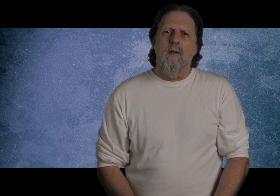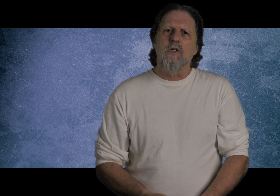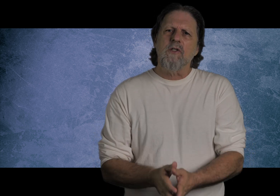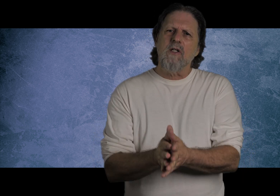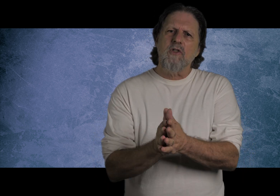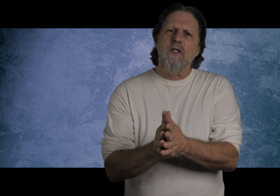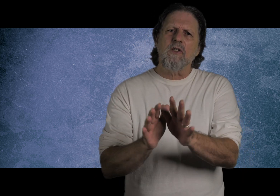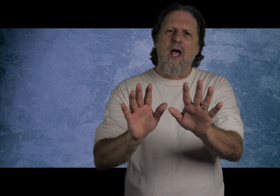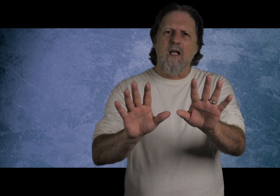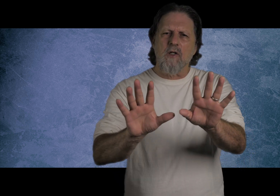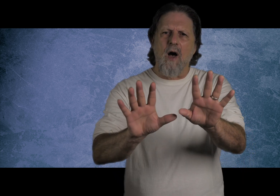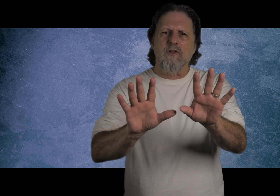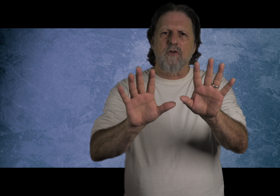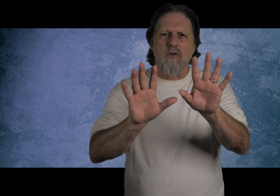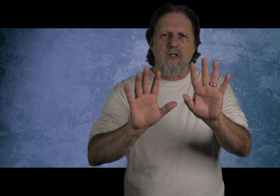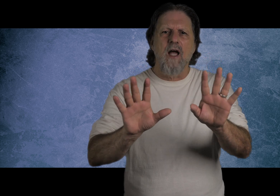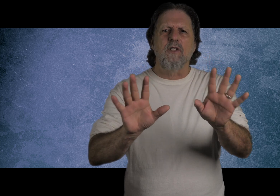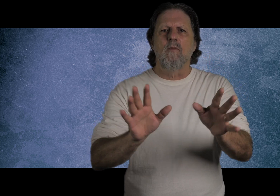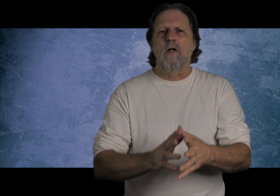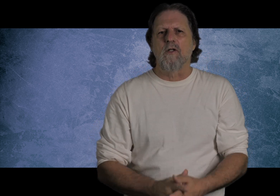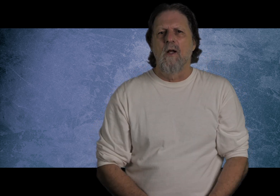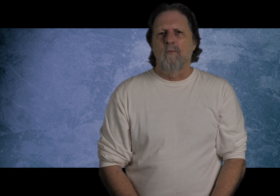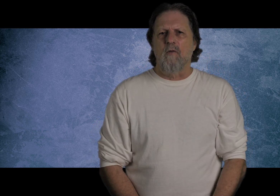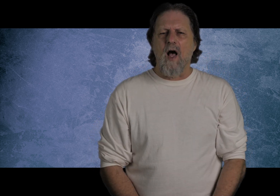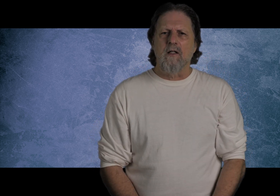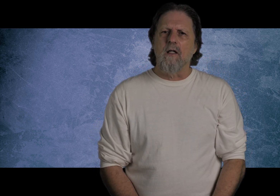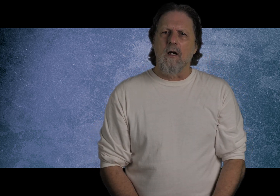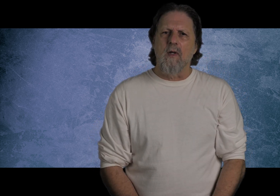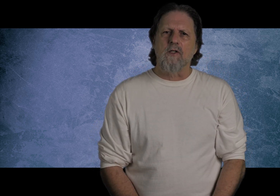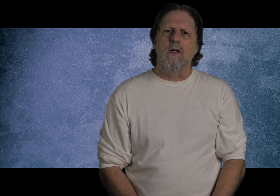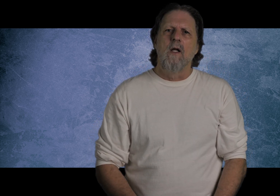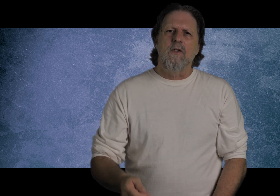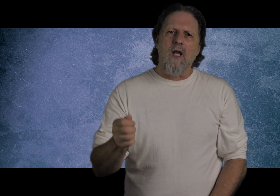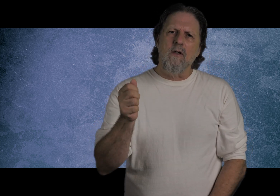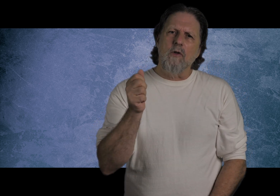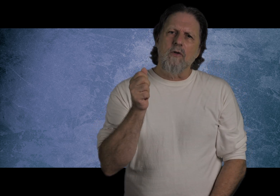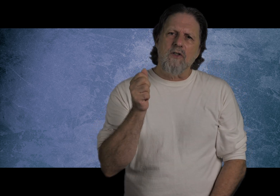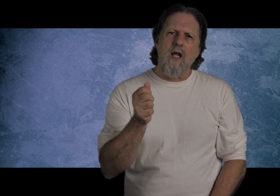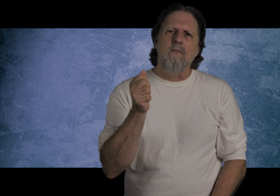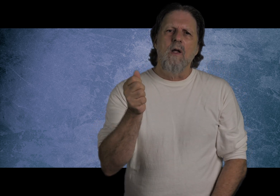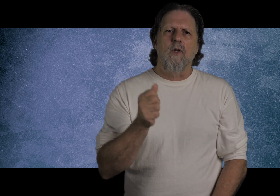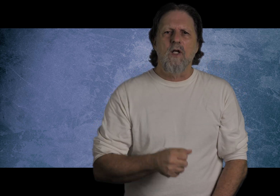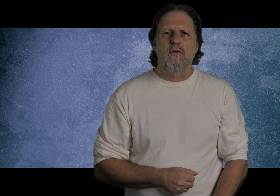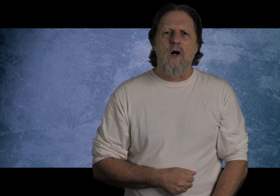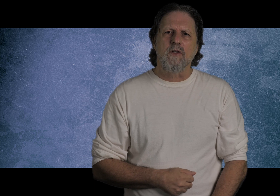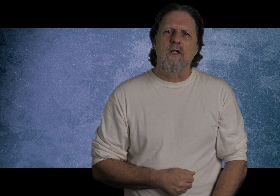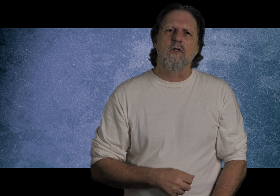Just as Jesus had His apostles do signs and wonders to validate their ministry, Satan will do the same with his false teachers